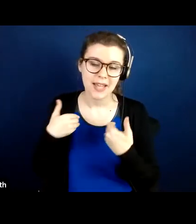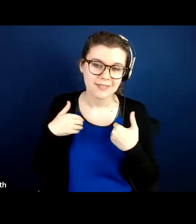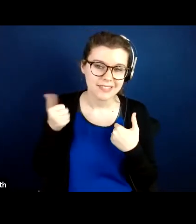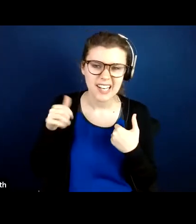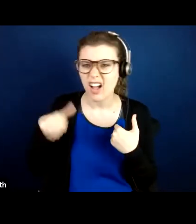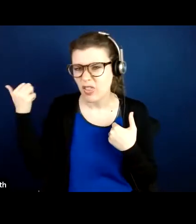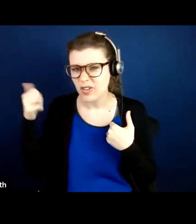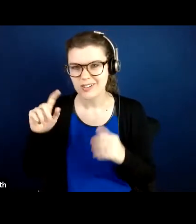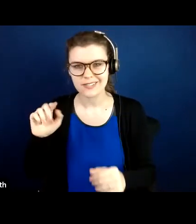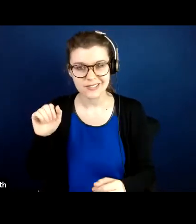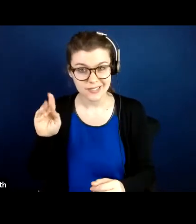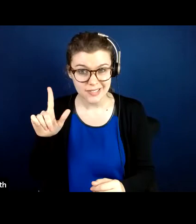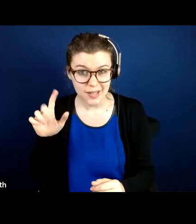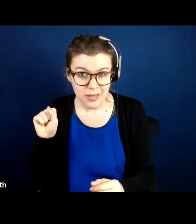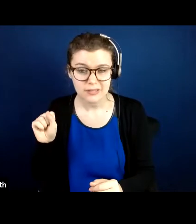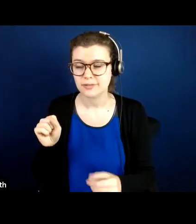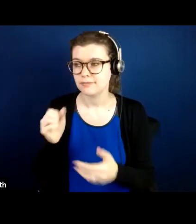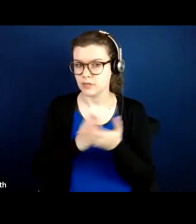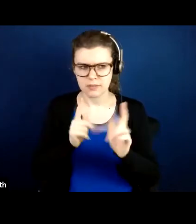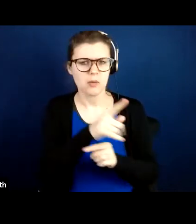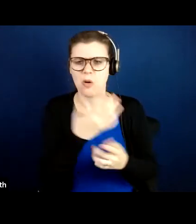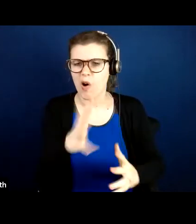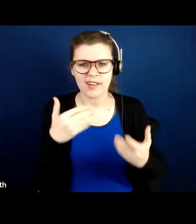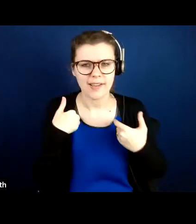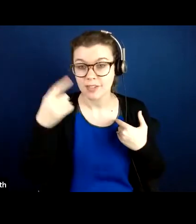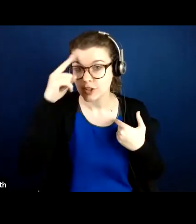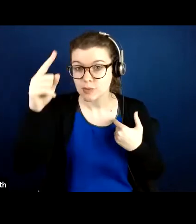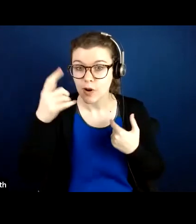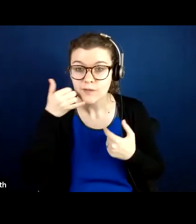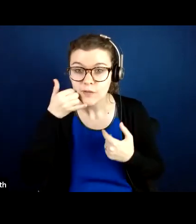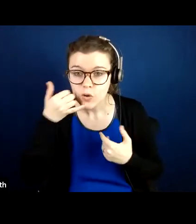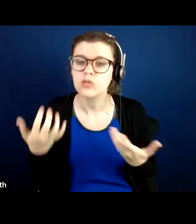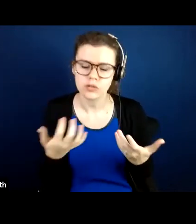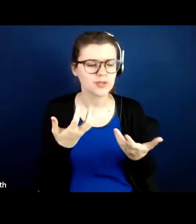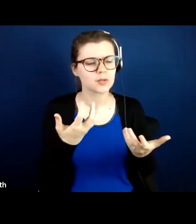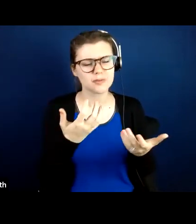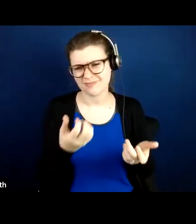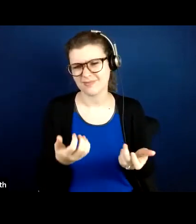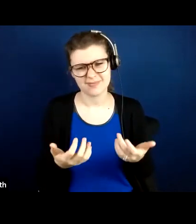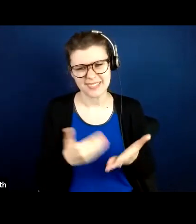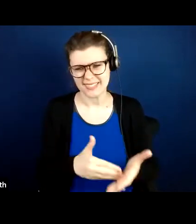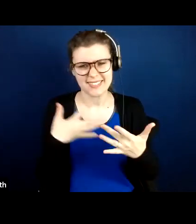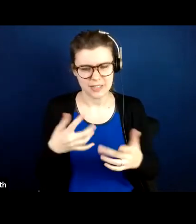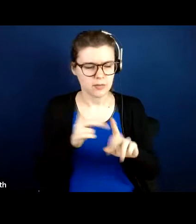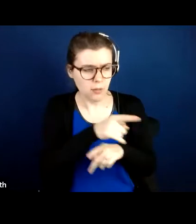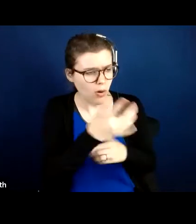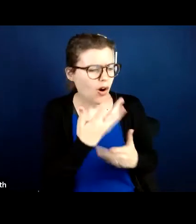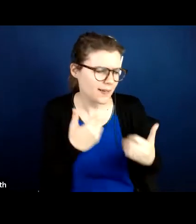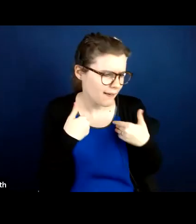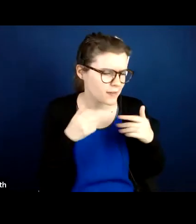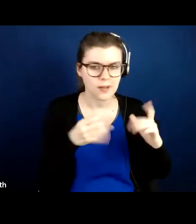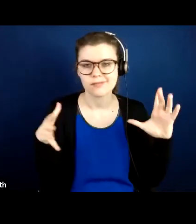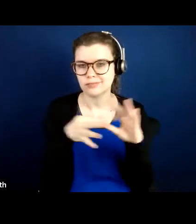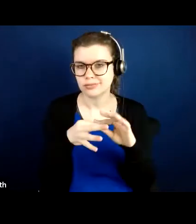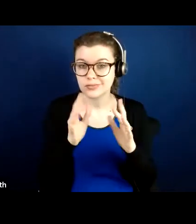people are, have smartphones. So in many cases, people have a device where they're able to connect to Zoom and to the